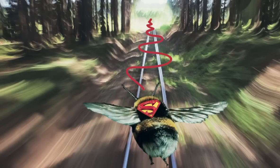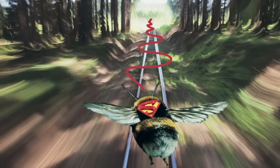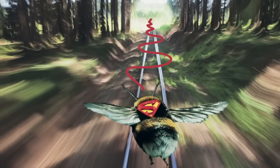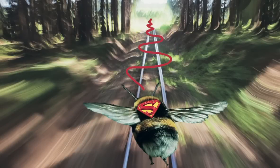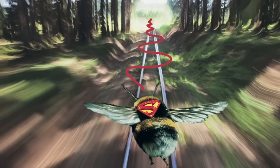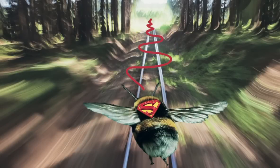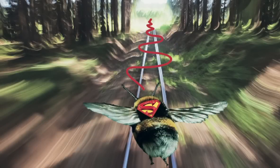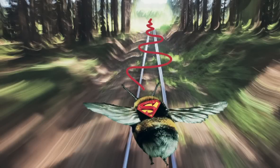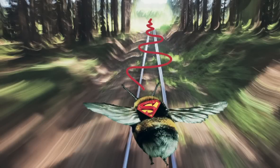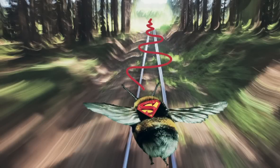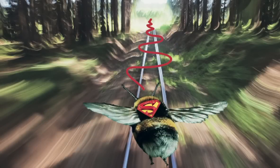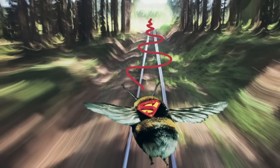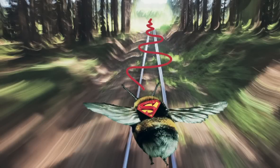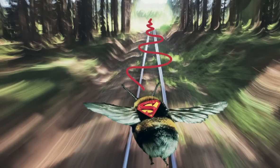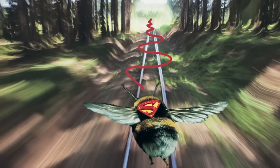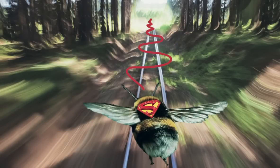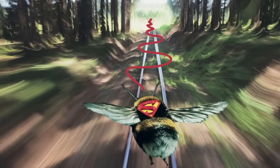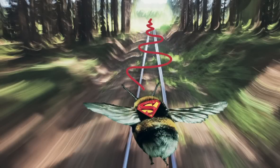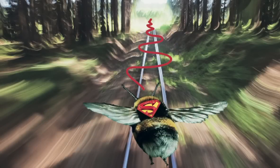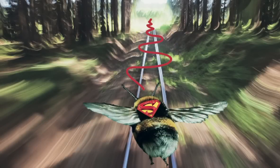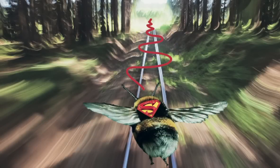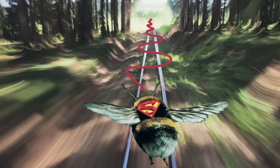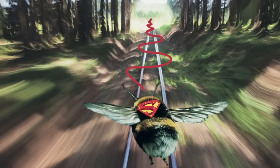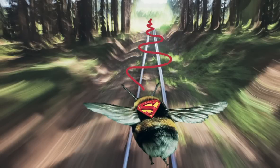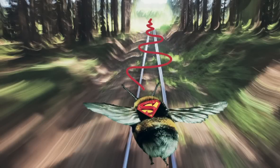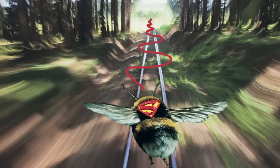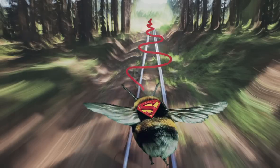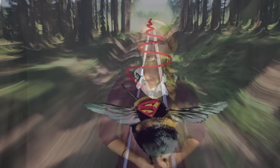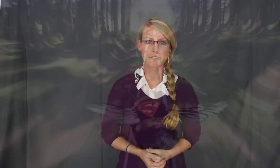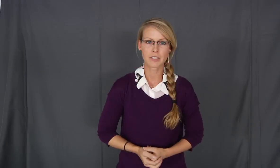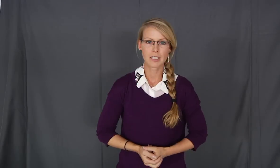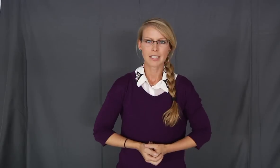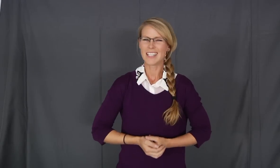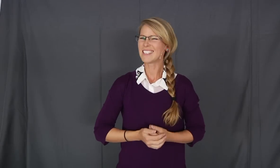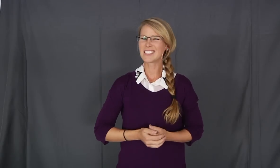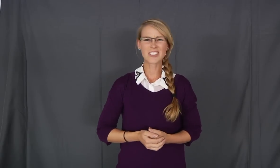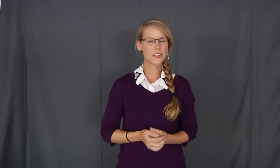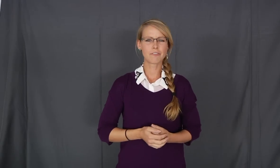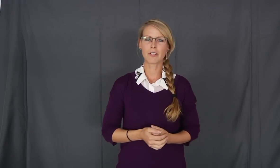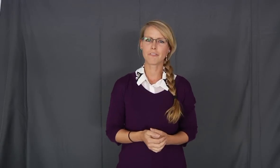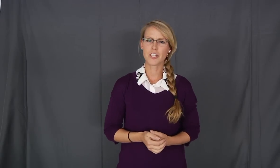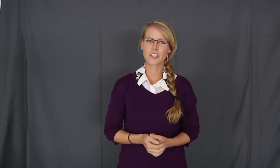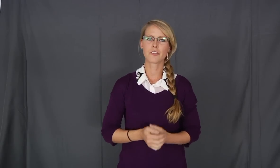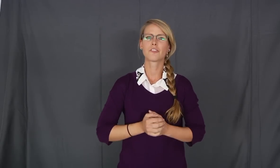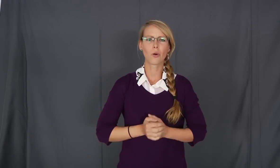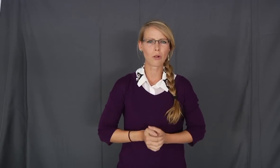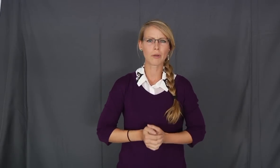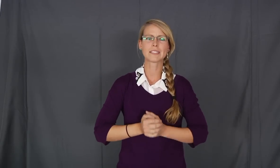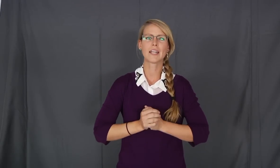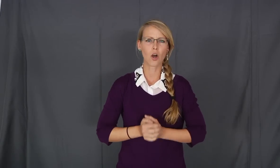bumble bee flying in a forest, constantly facing obstacles ahead of yourself, it is not very efficient to always and